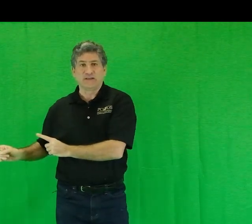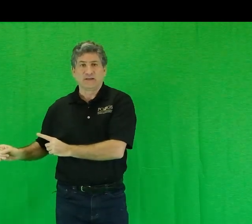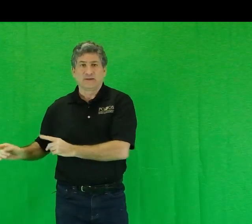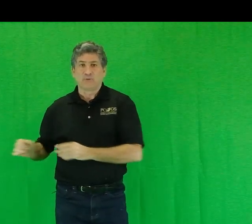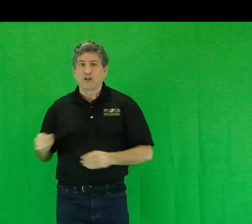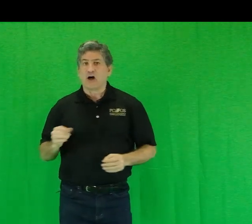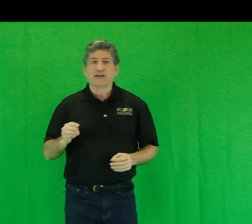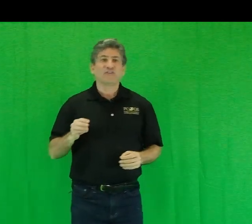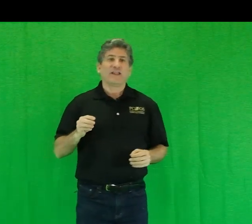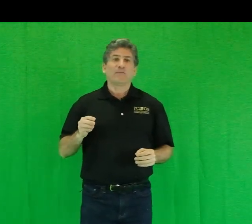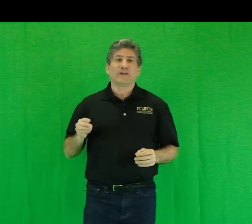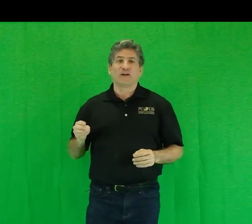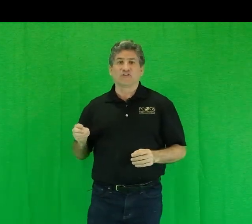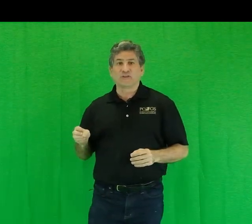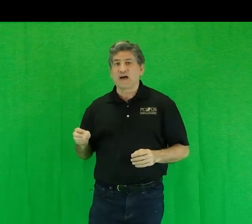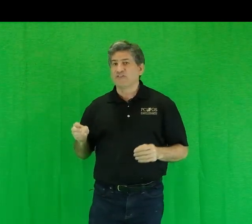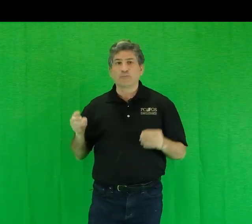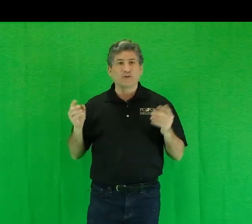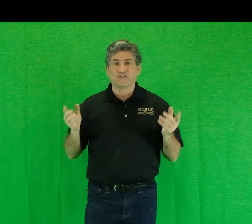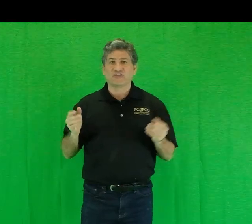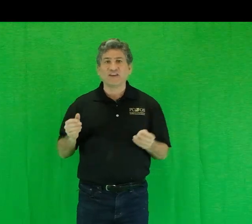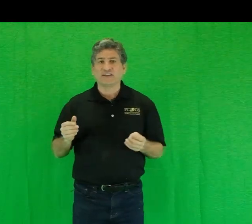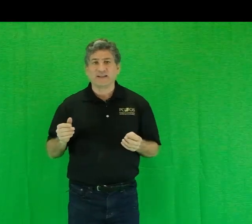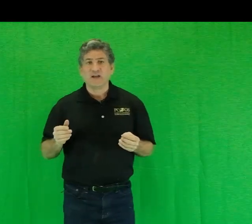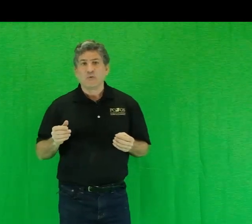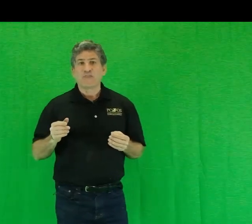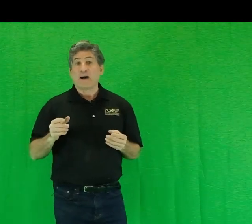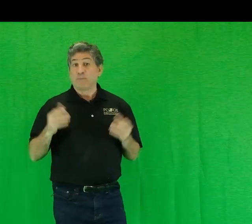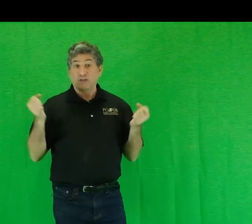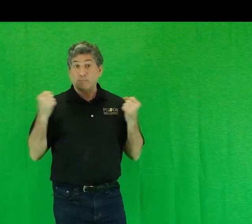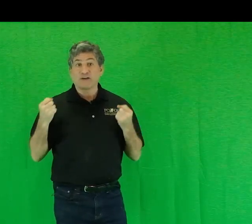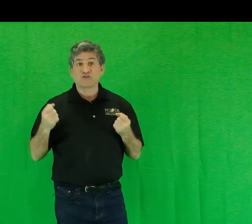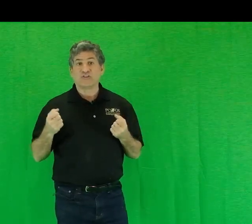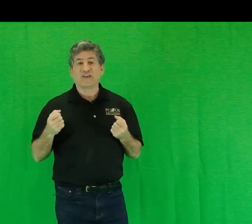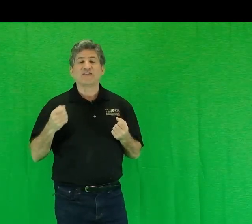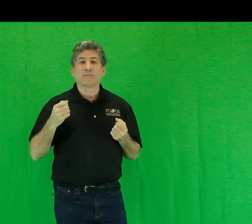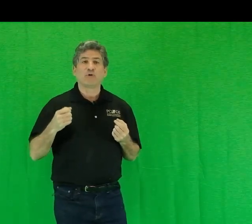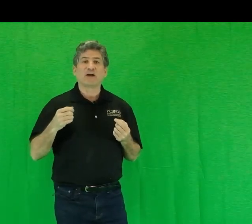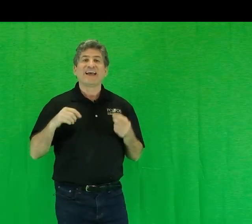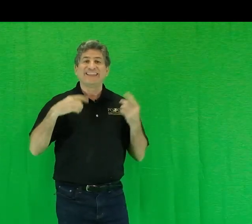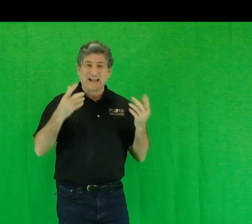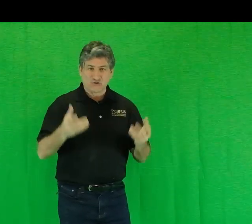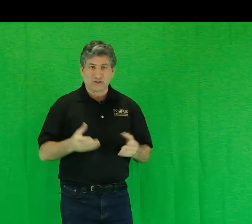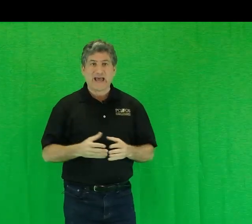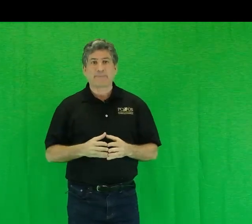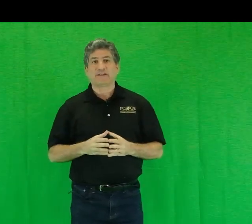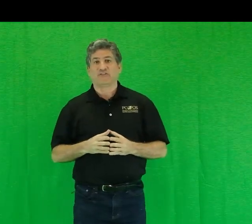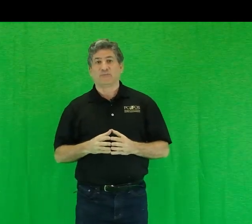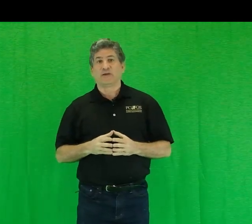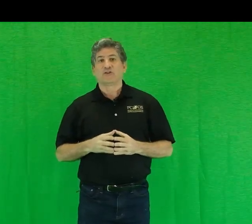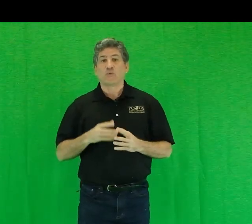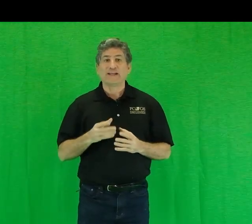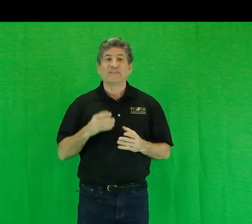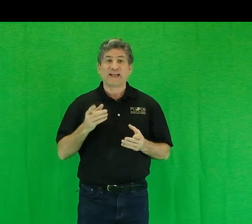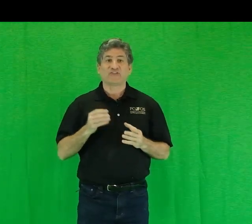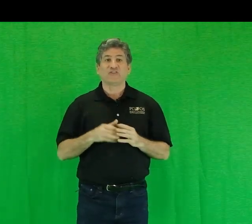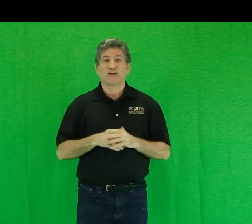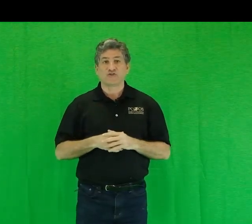Paul Hawkins and Amory and Hunter-Lavins put it succinctly, without pulling punches, in their book Natural Capitalism, Creating the Next Industrial